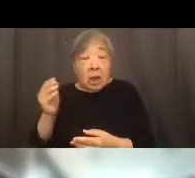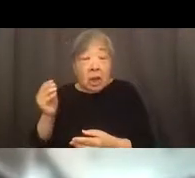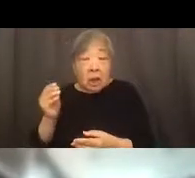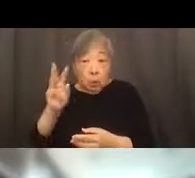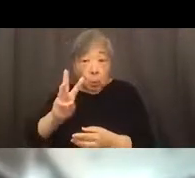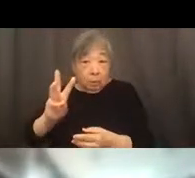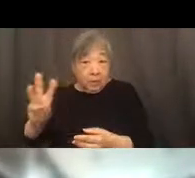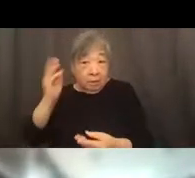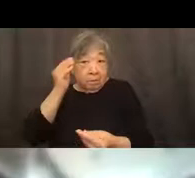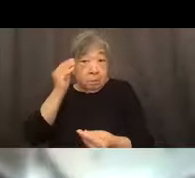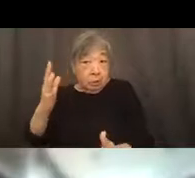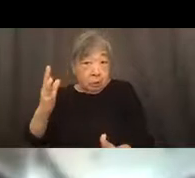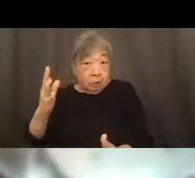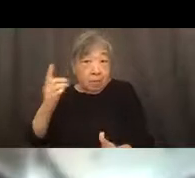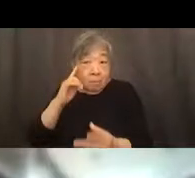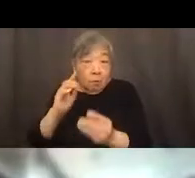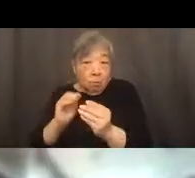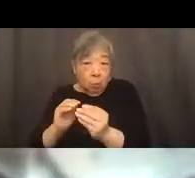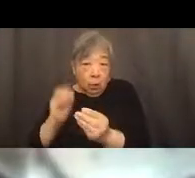information for additional instances.